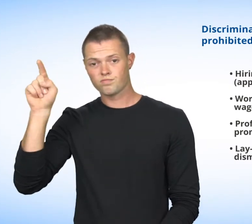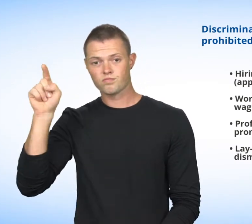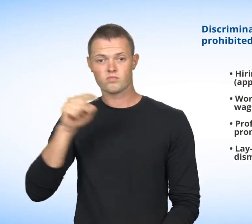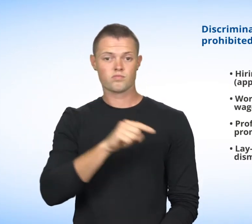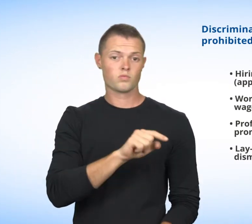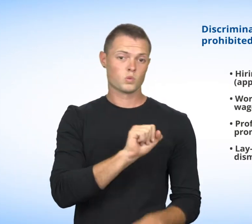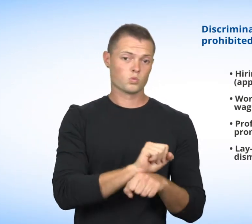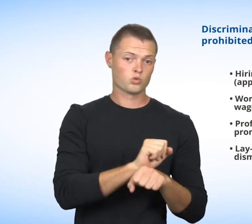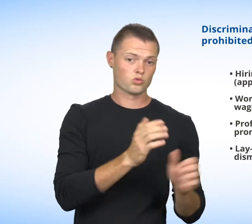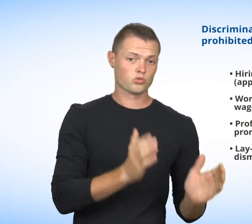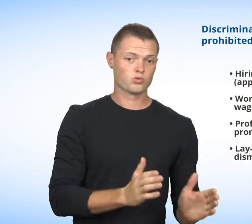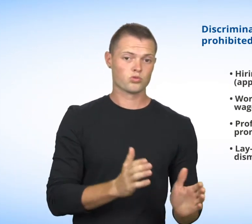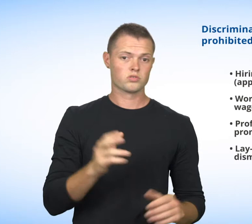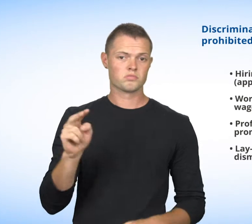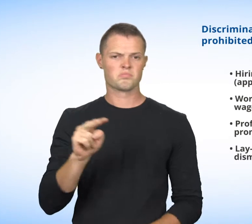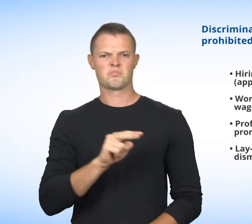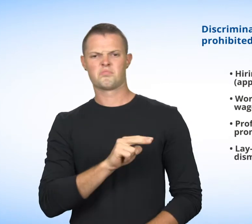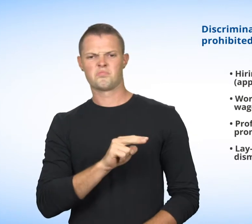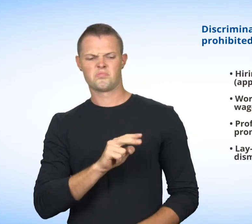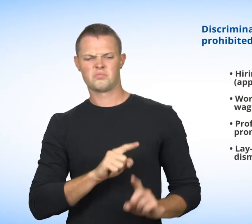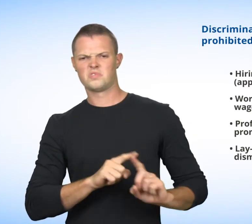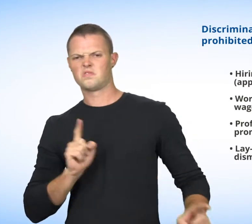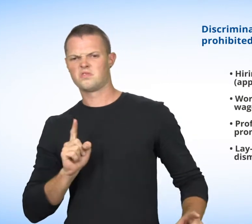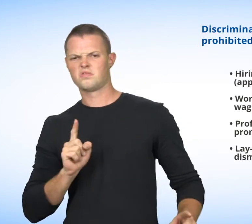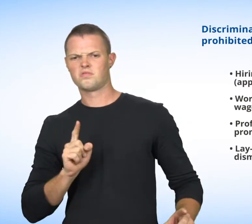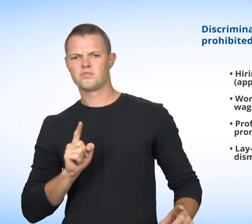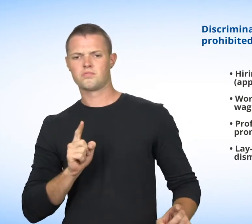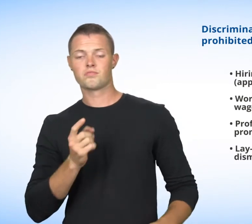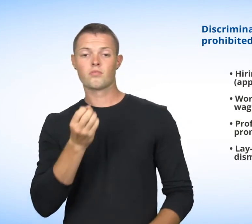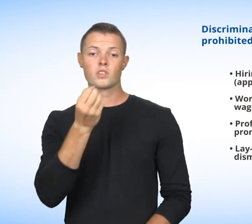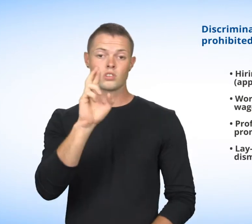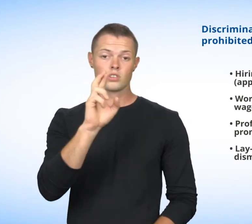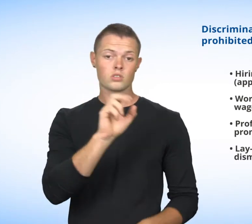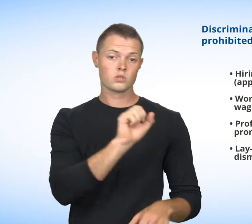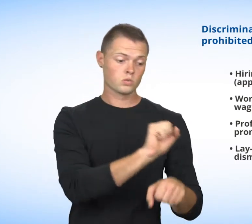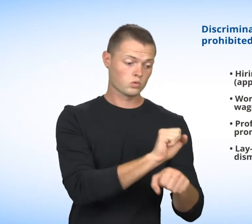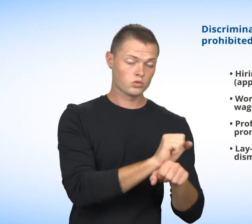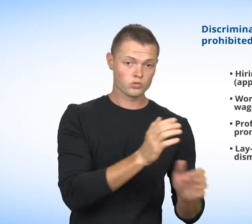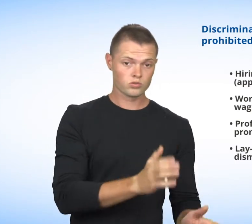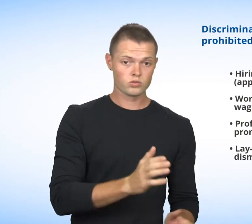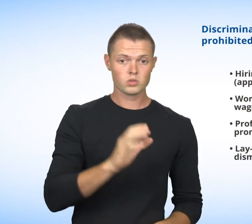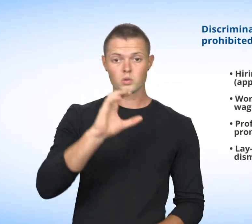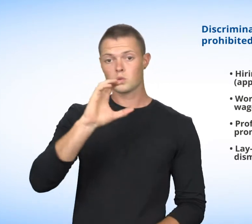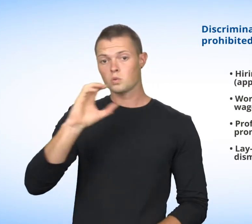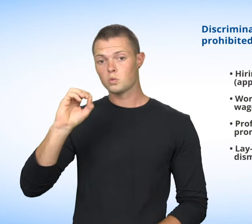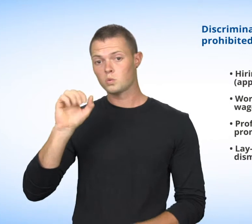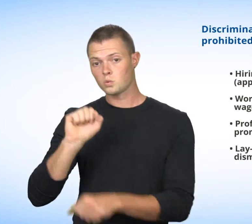It is prohibited for an employer to treat an employee differently, or for employees to